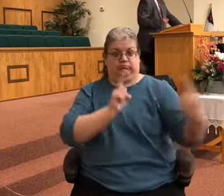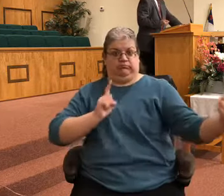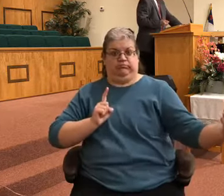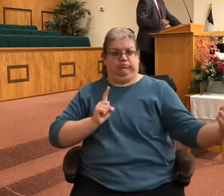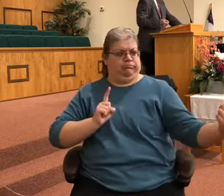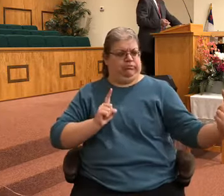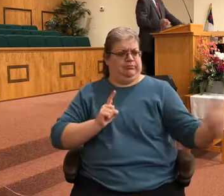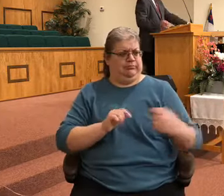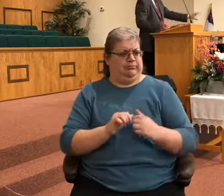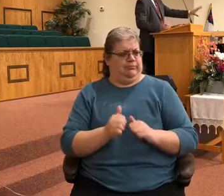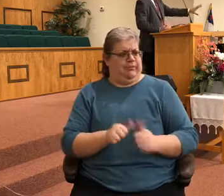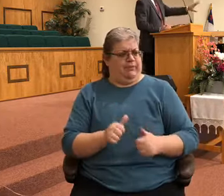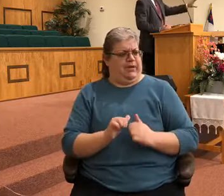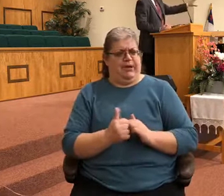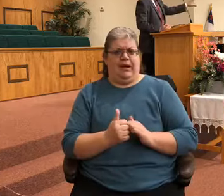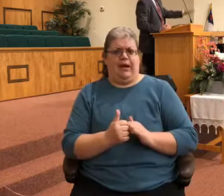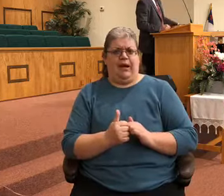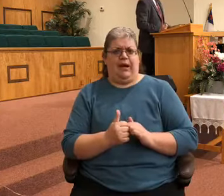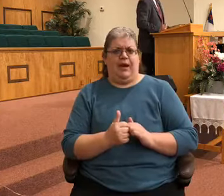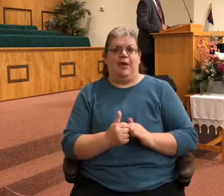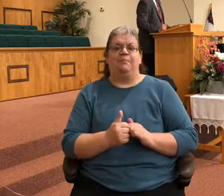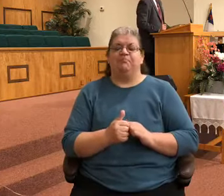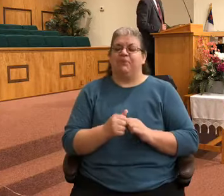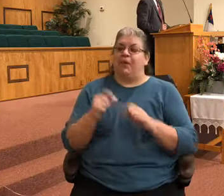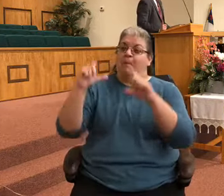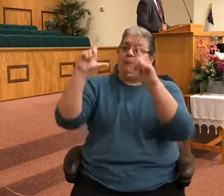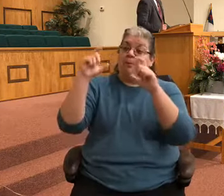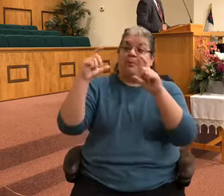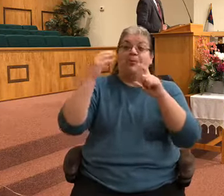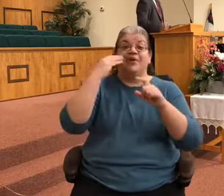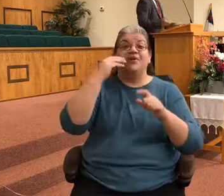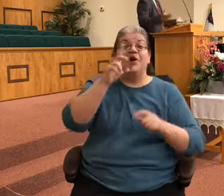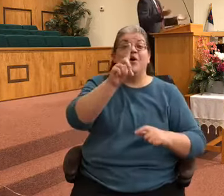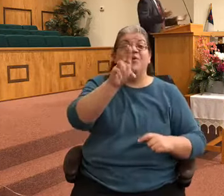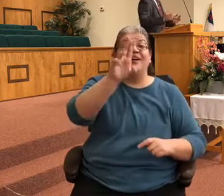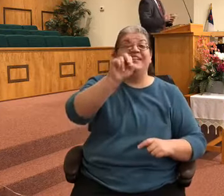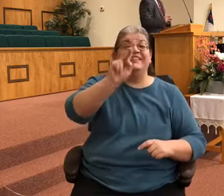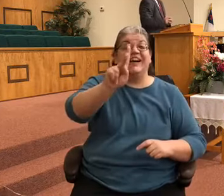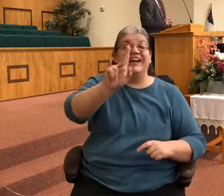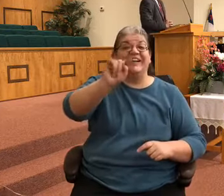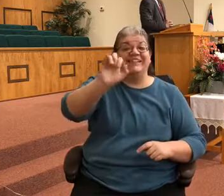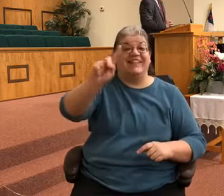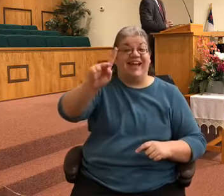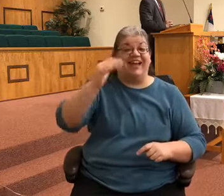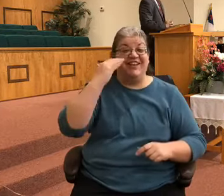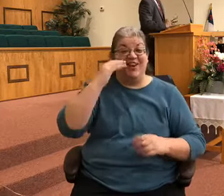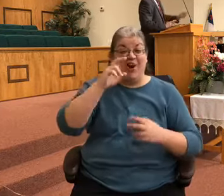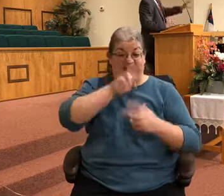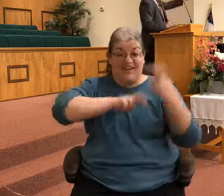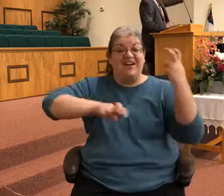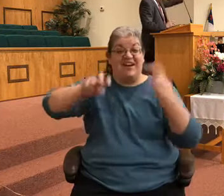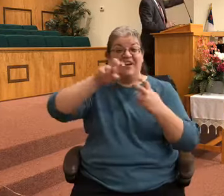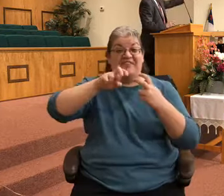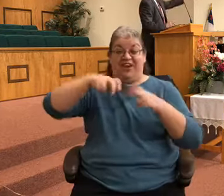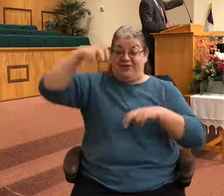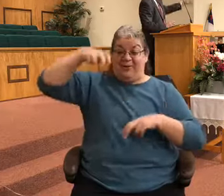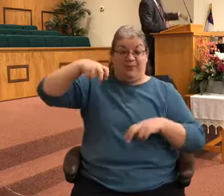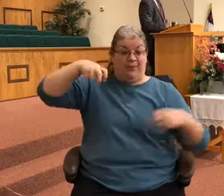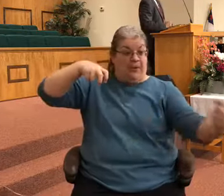And he had a caption of the dunk tank. And that'd be ideal, you know. We could set up the dunk tank outside